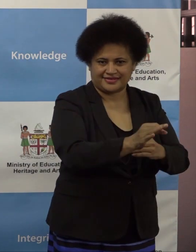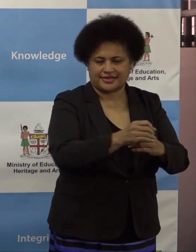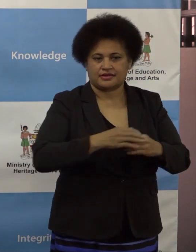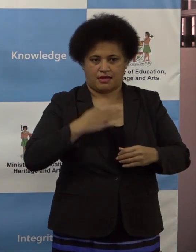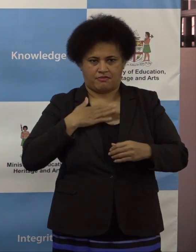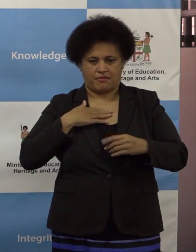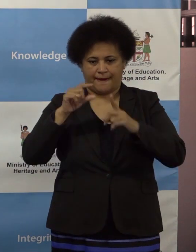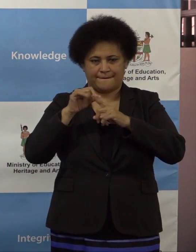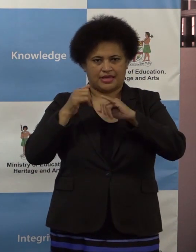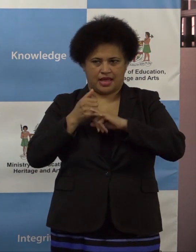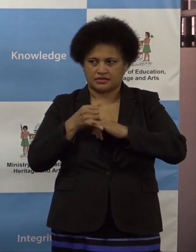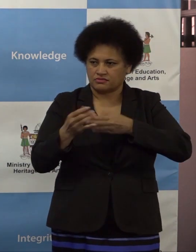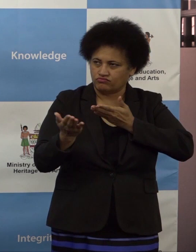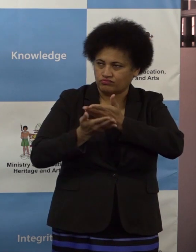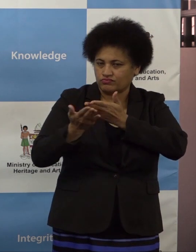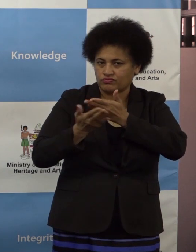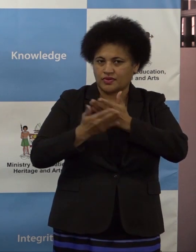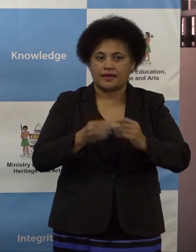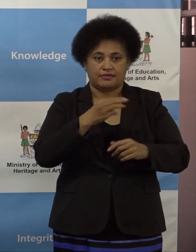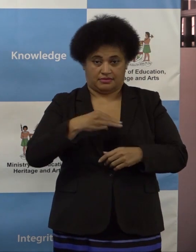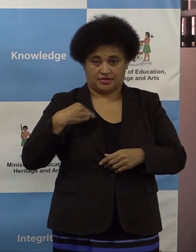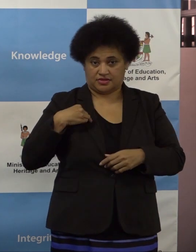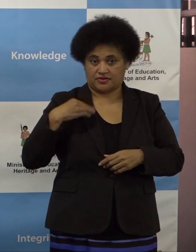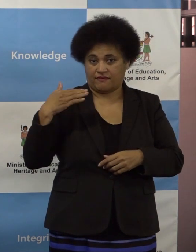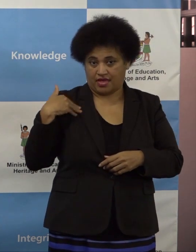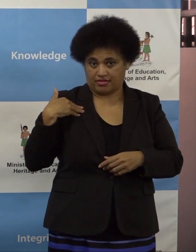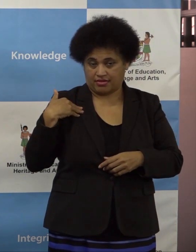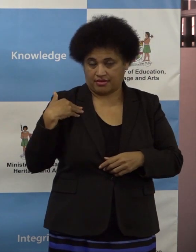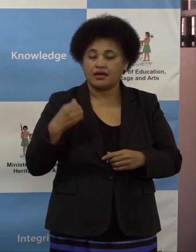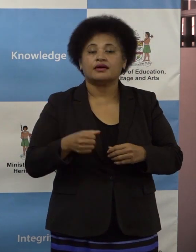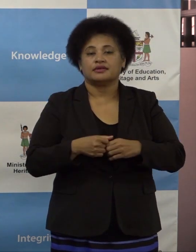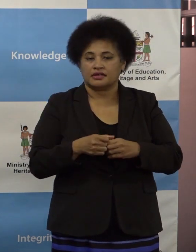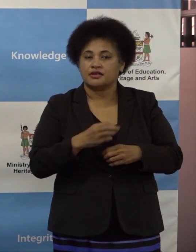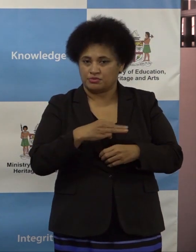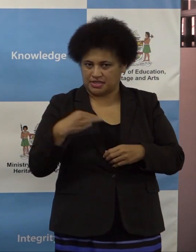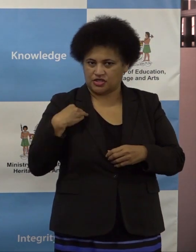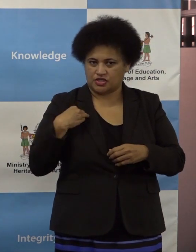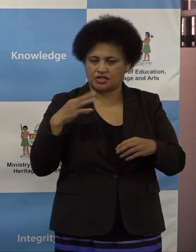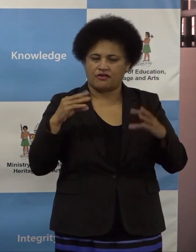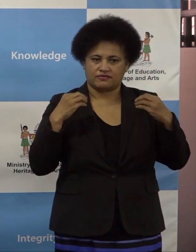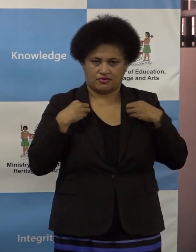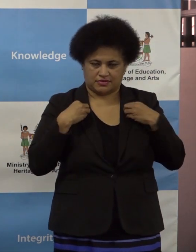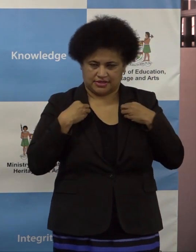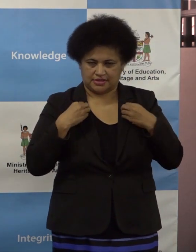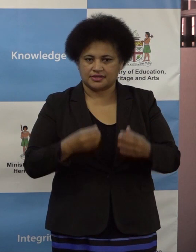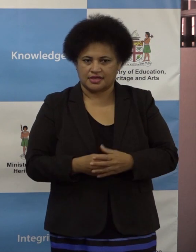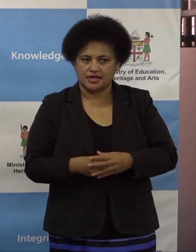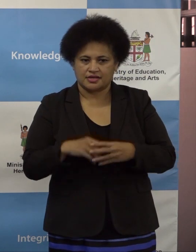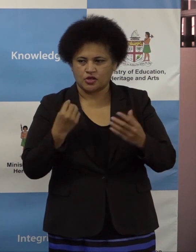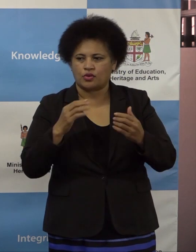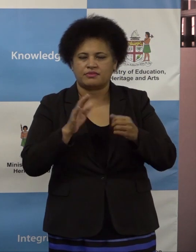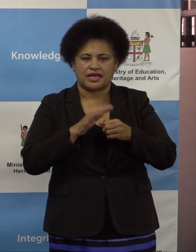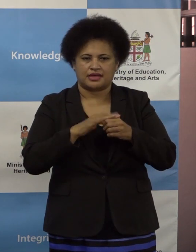been talking to Ministry of Health as well as Ministry of Commerce to make arrangements for them to move to the maritime